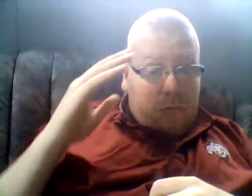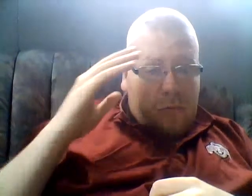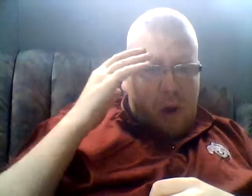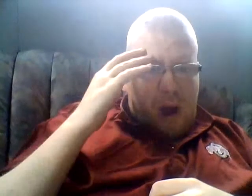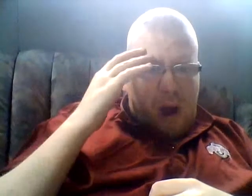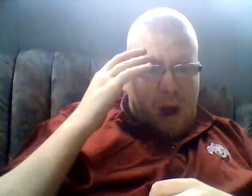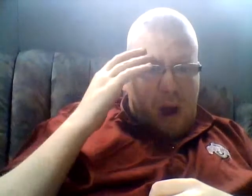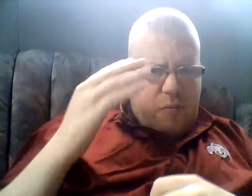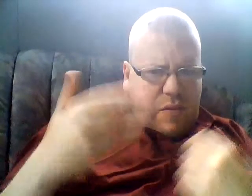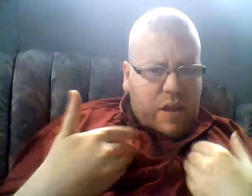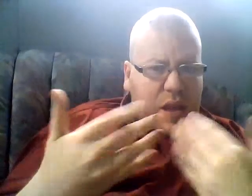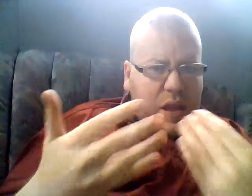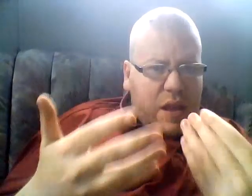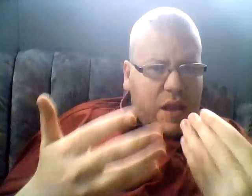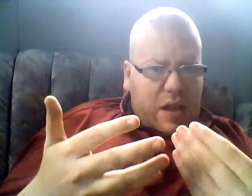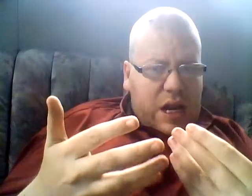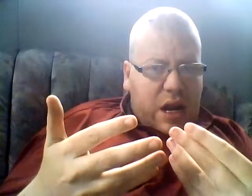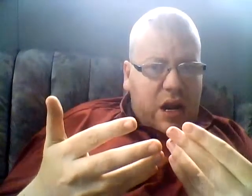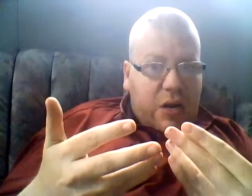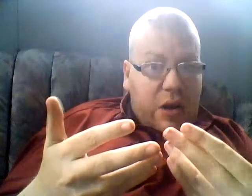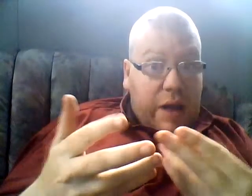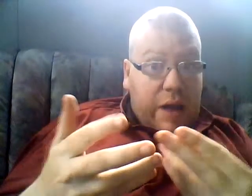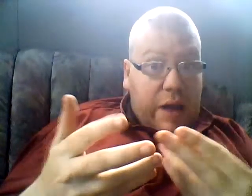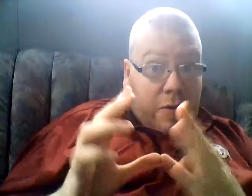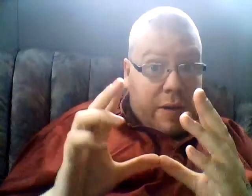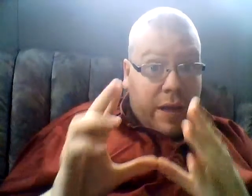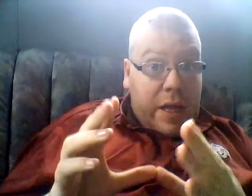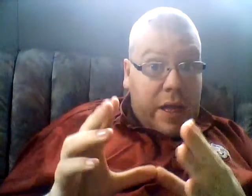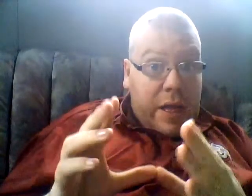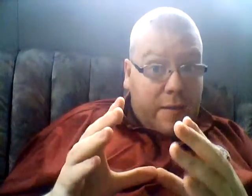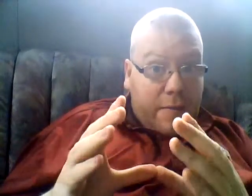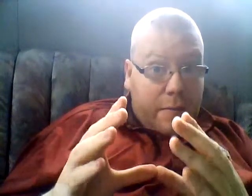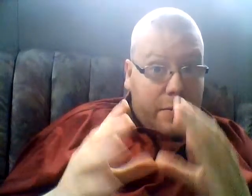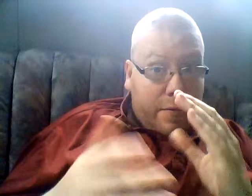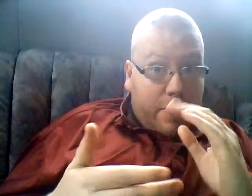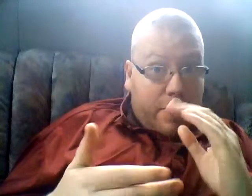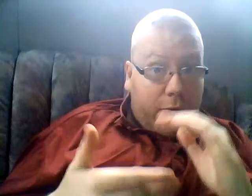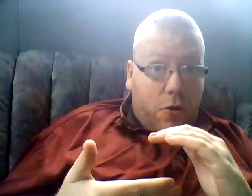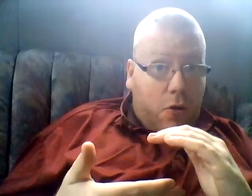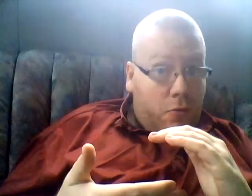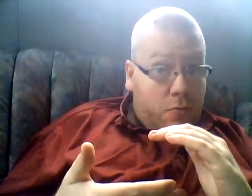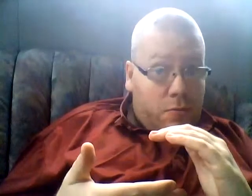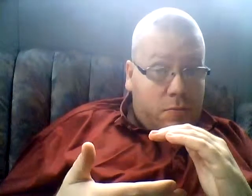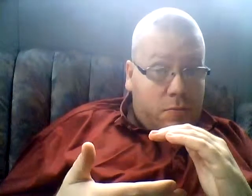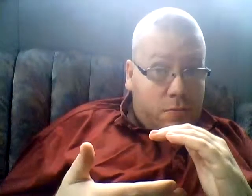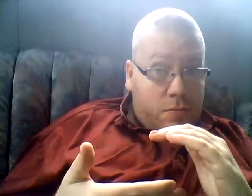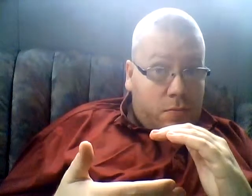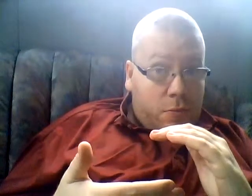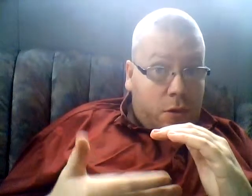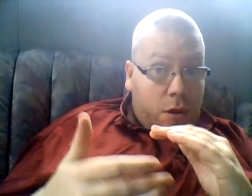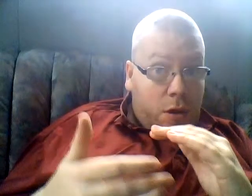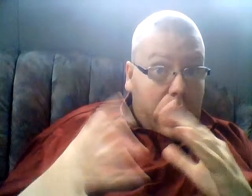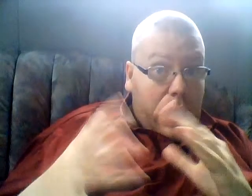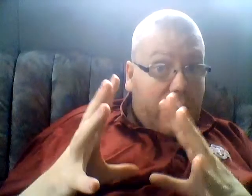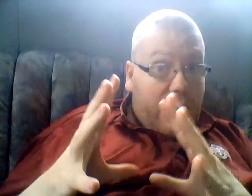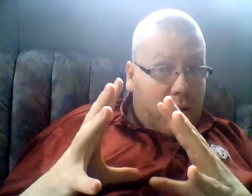Why are you having your kids' photo as your